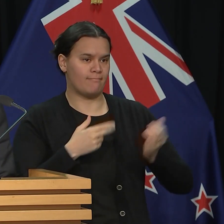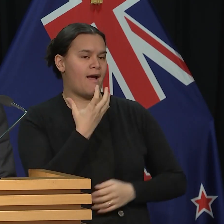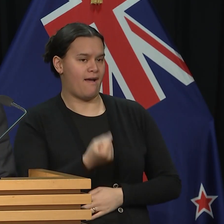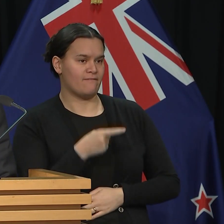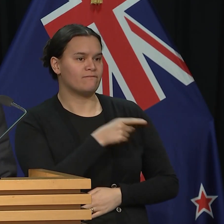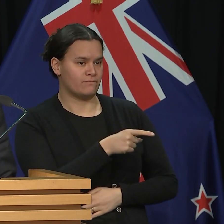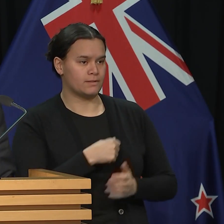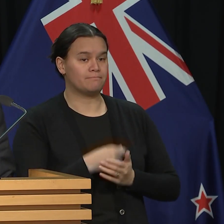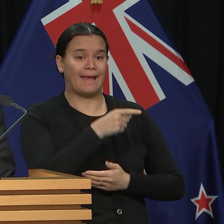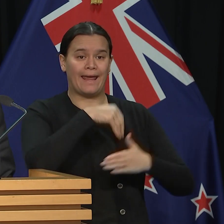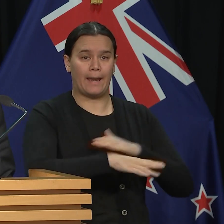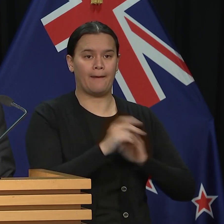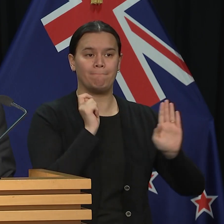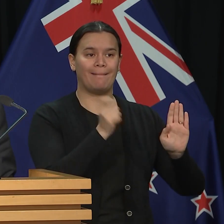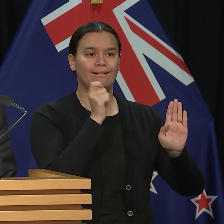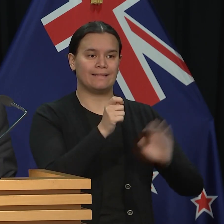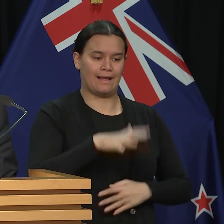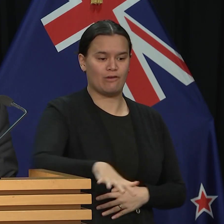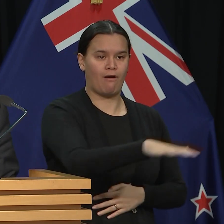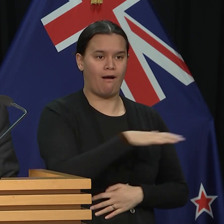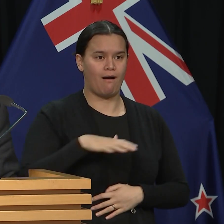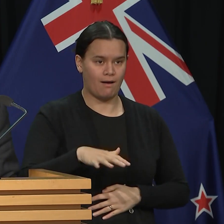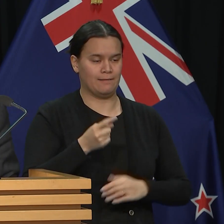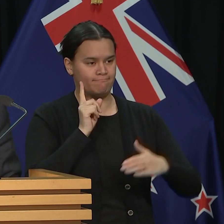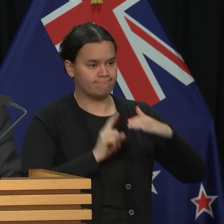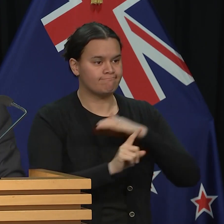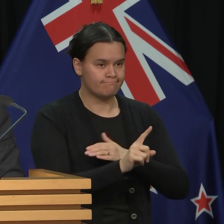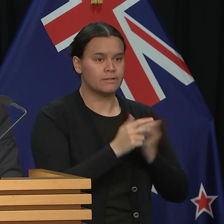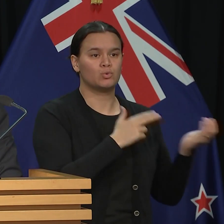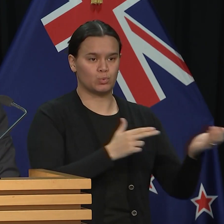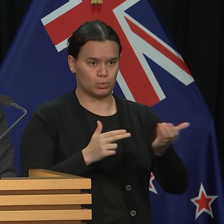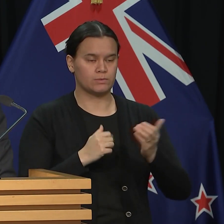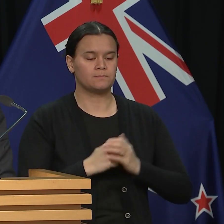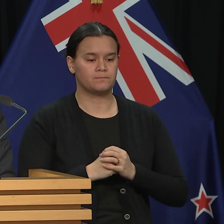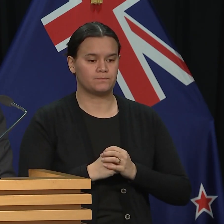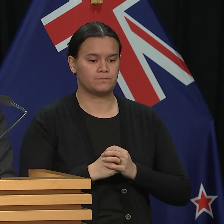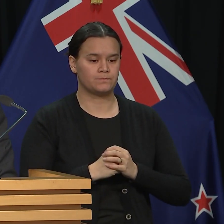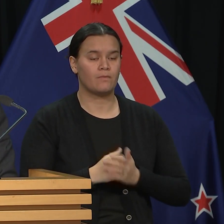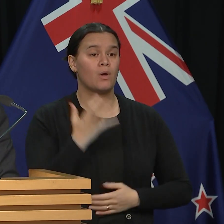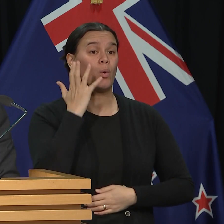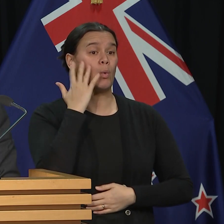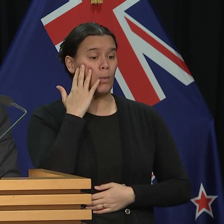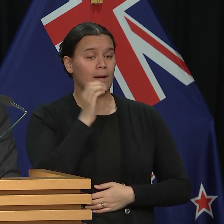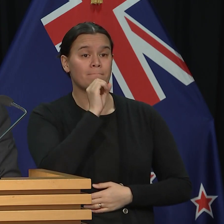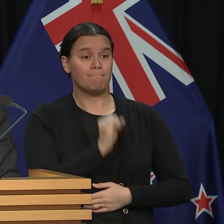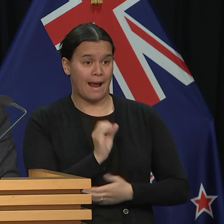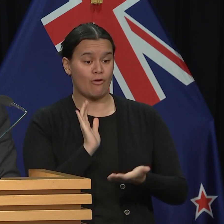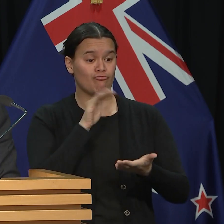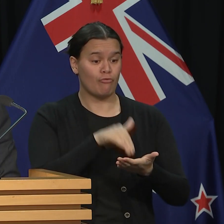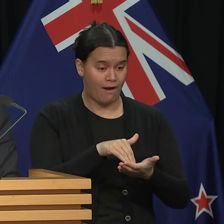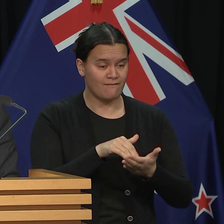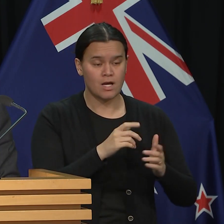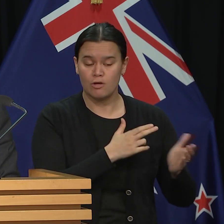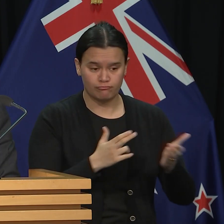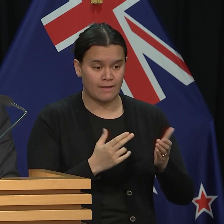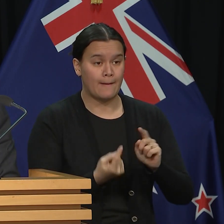discharging the firearm as he went. Upon reaching the upper levels of the building, the man contained himself in